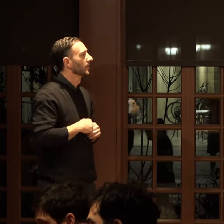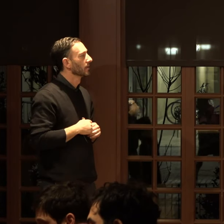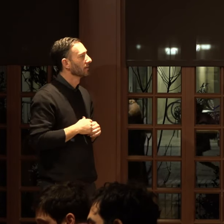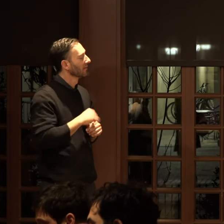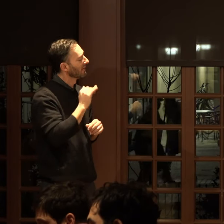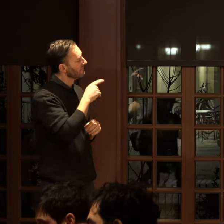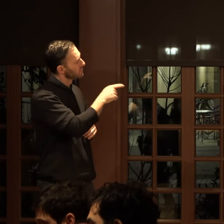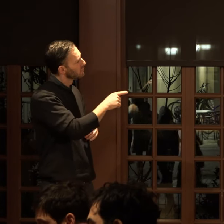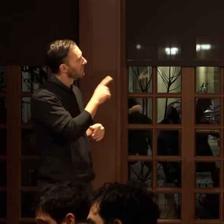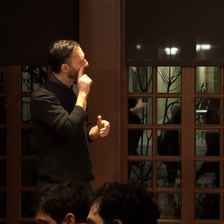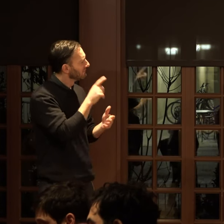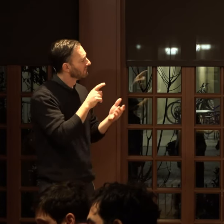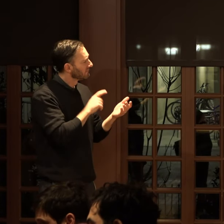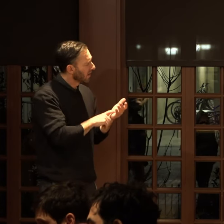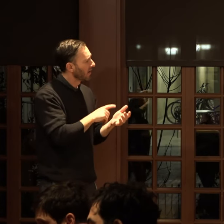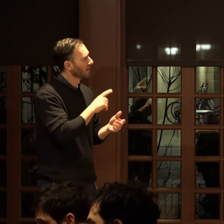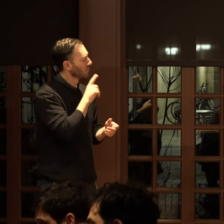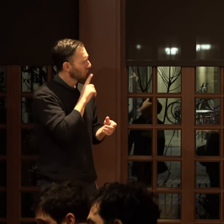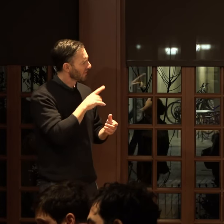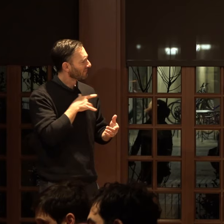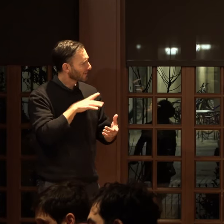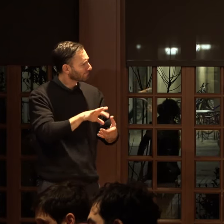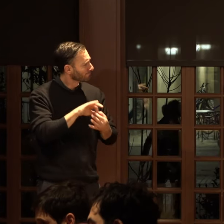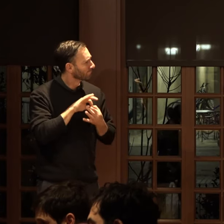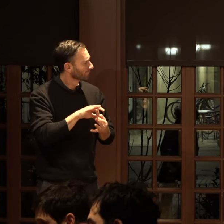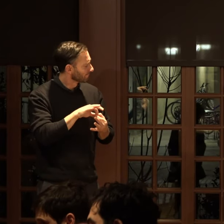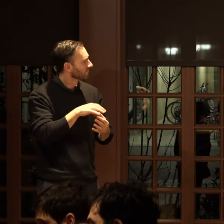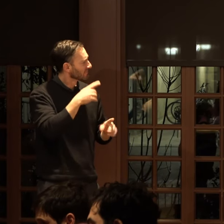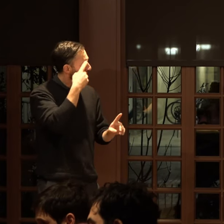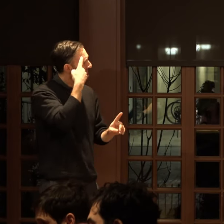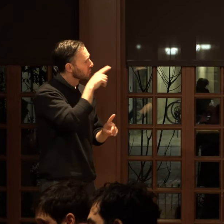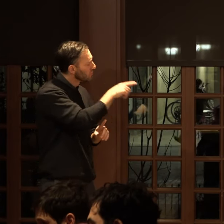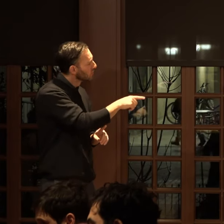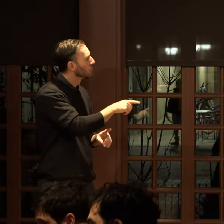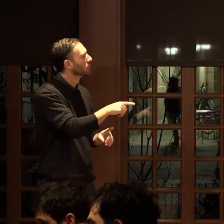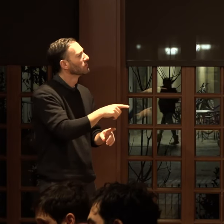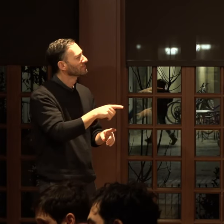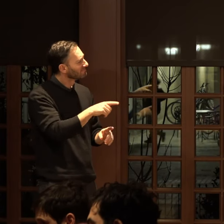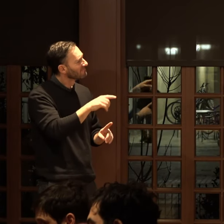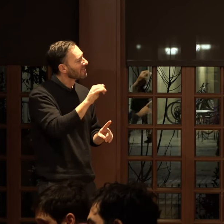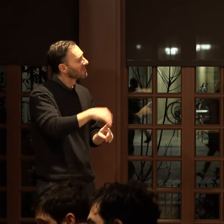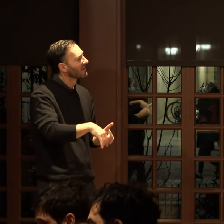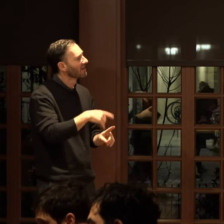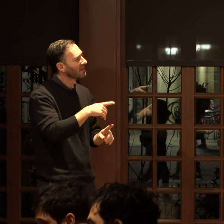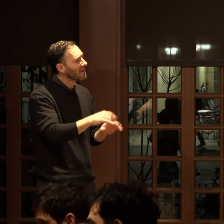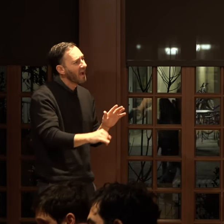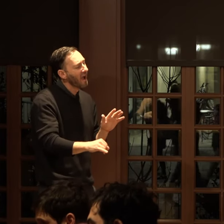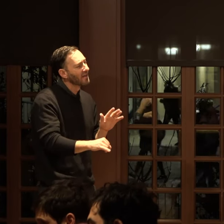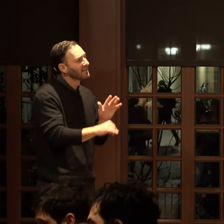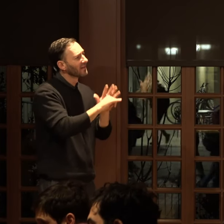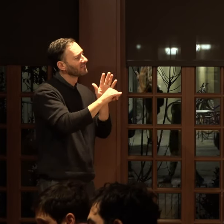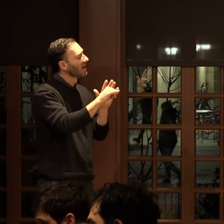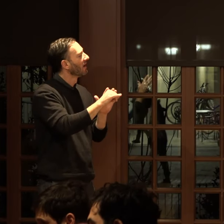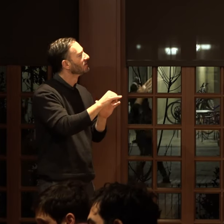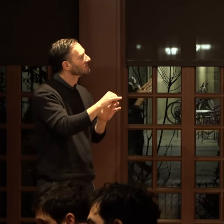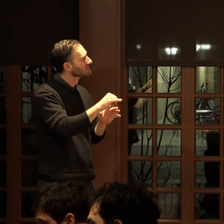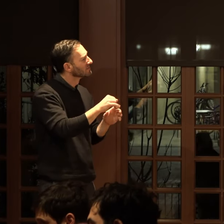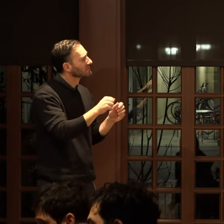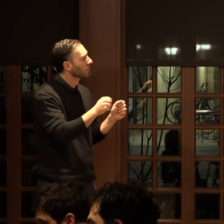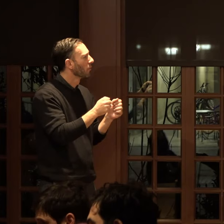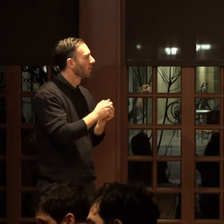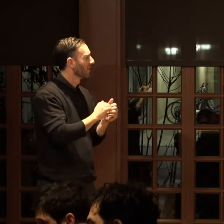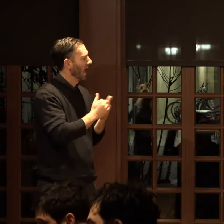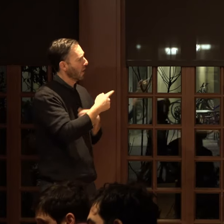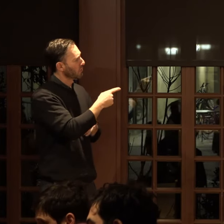you find that it speaks to you or that it is for you and that it identifies with